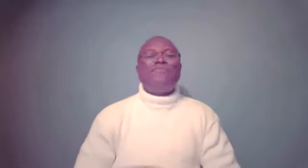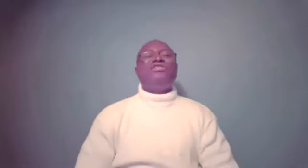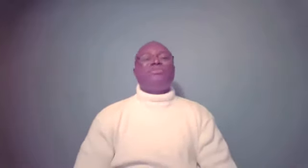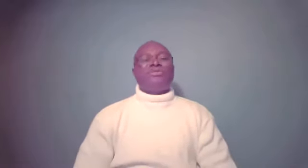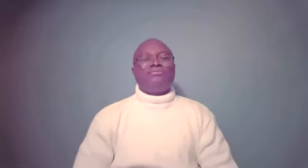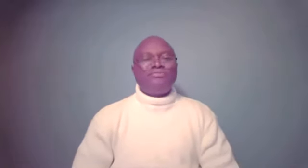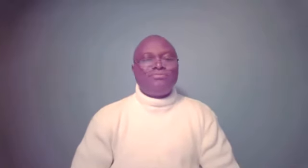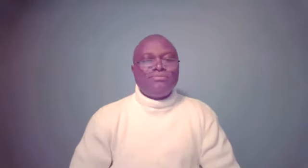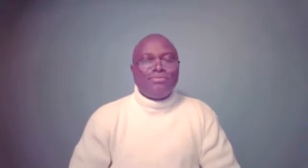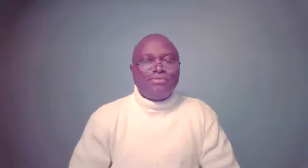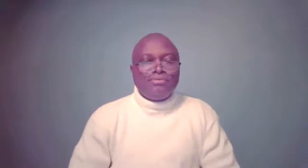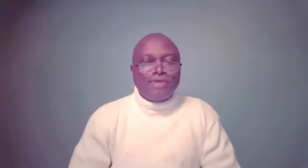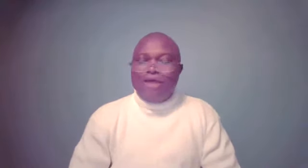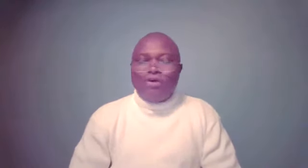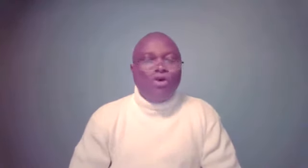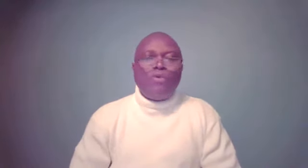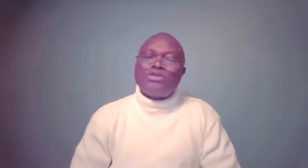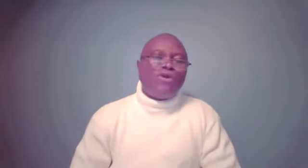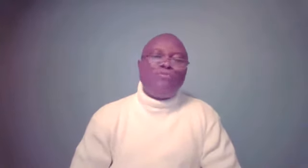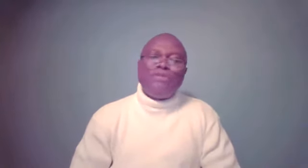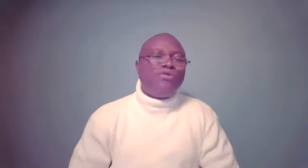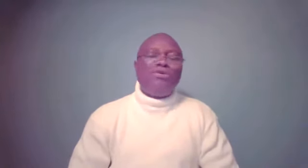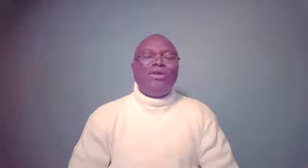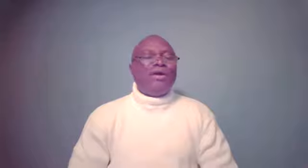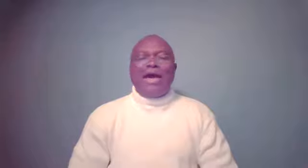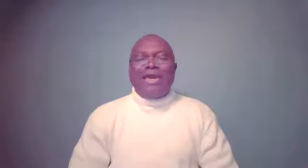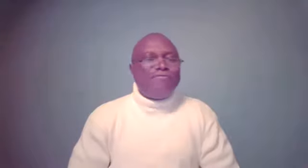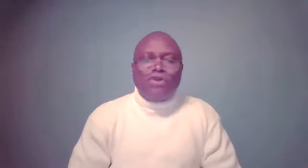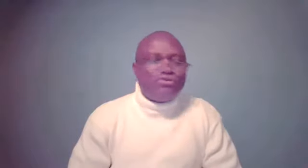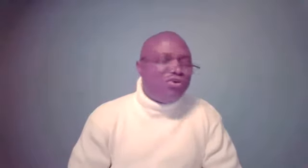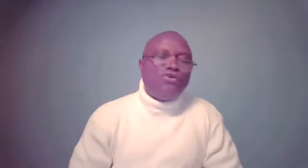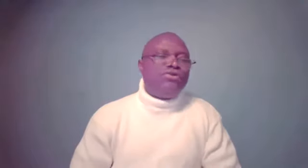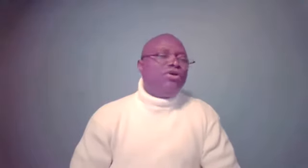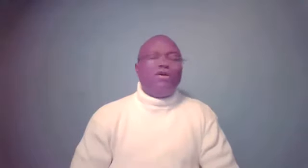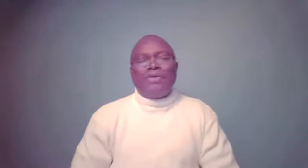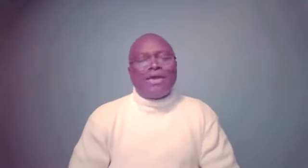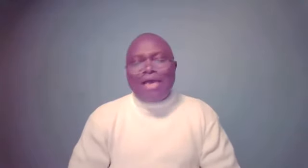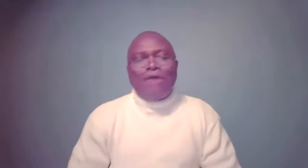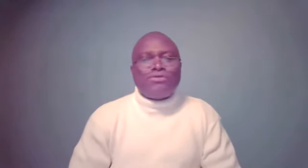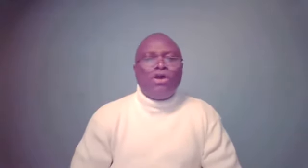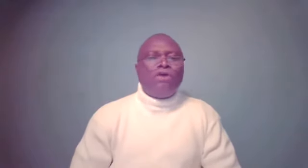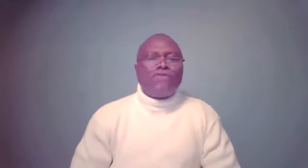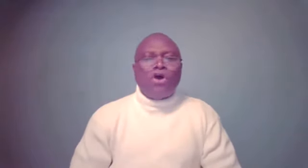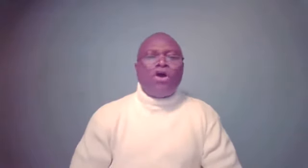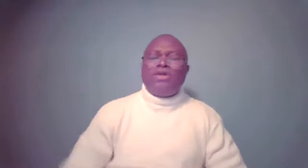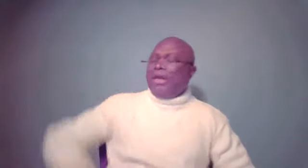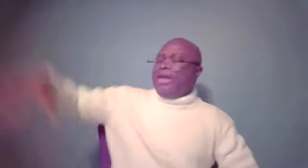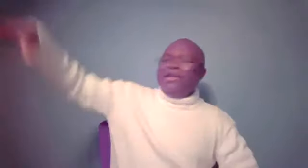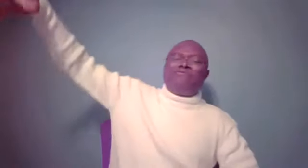of Egypt. I have always told people, I have not known of an account of God lifting